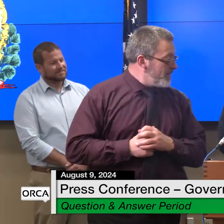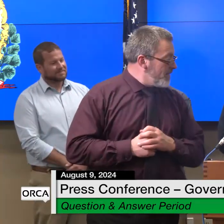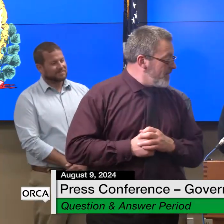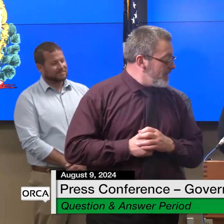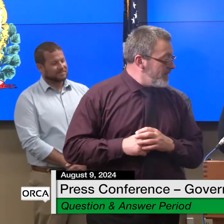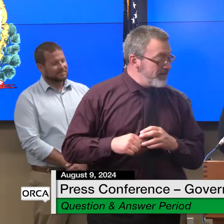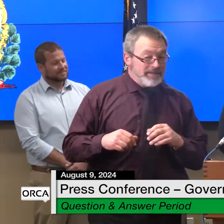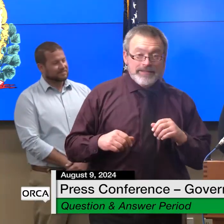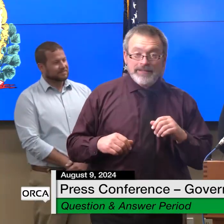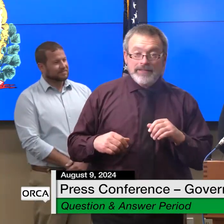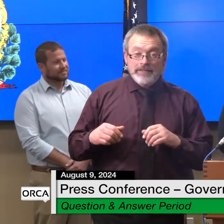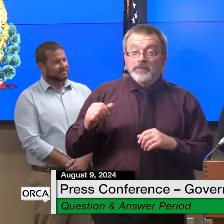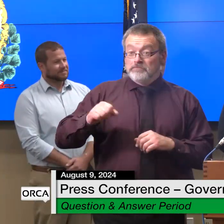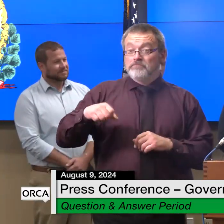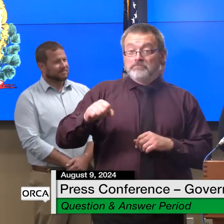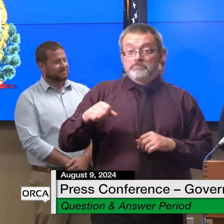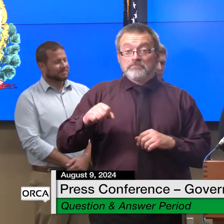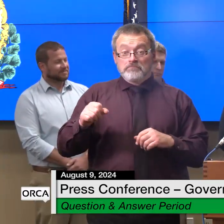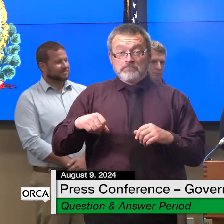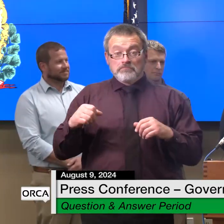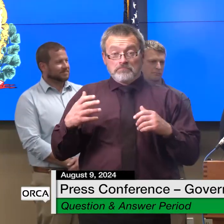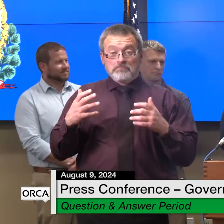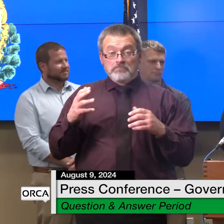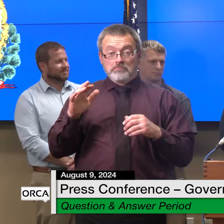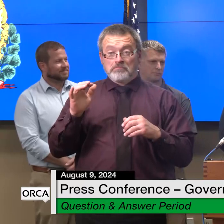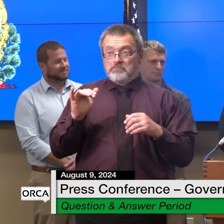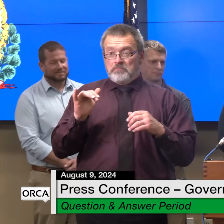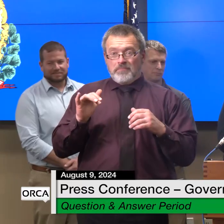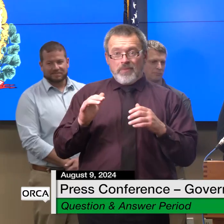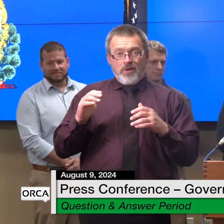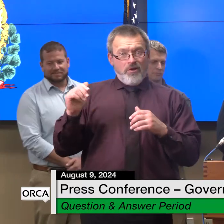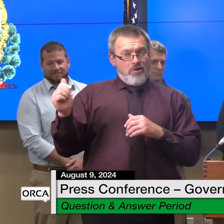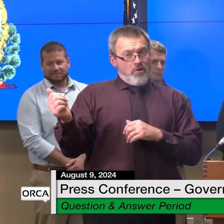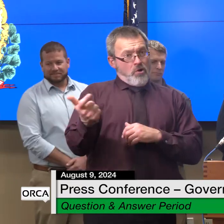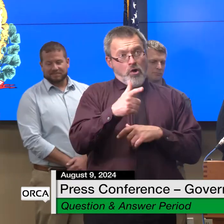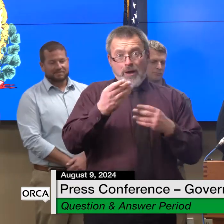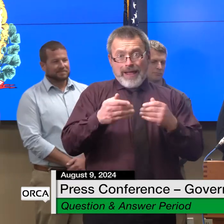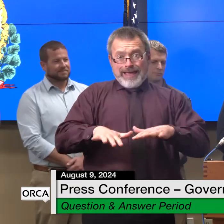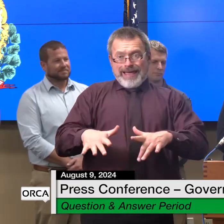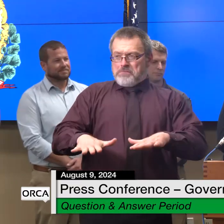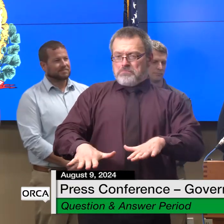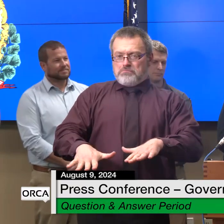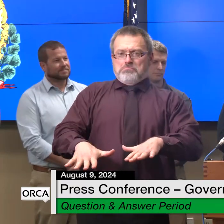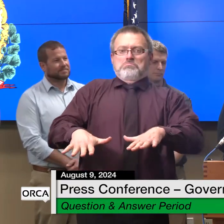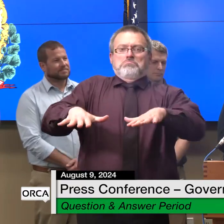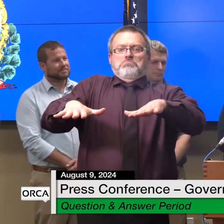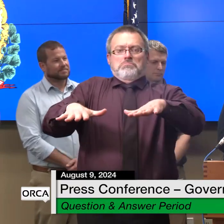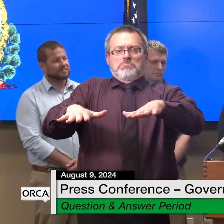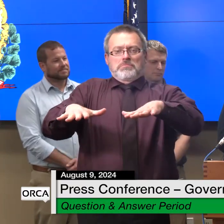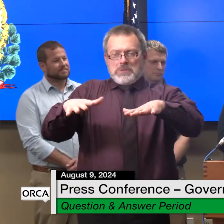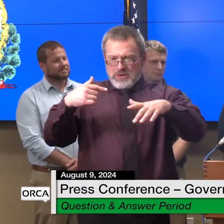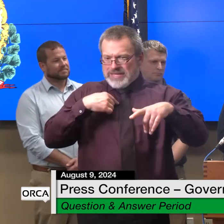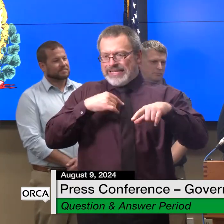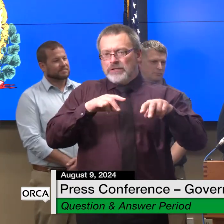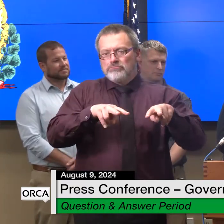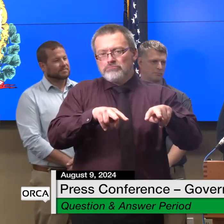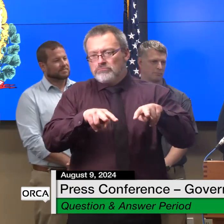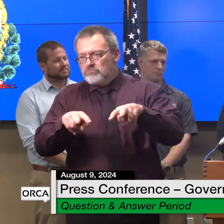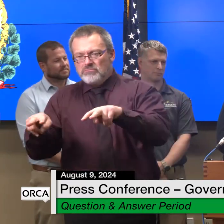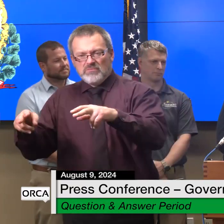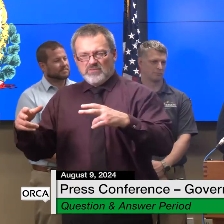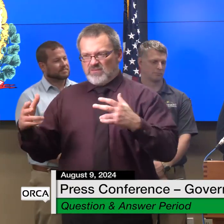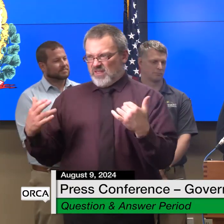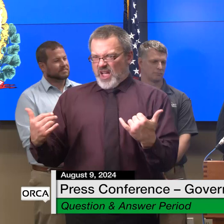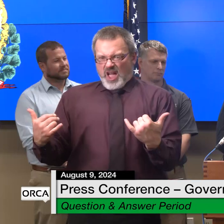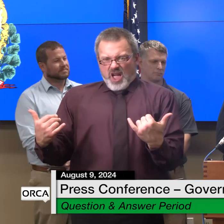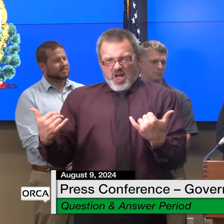hi yes most of the uh all of the lots that we're looking at are within existing uh